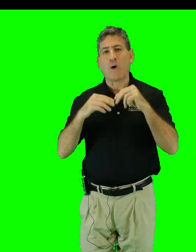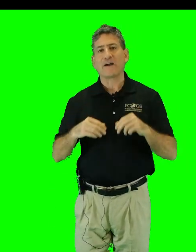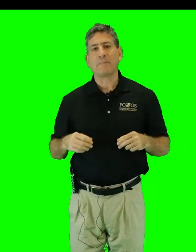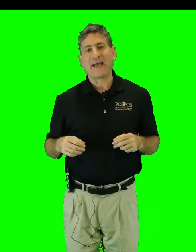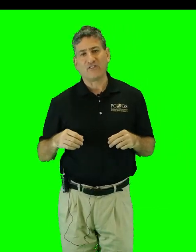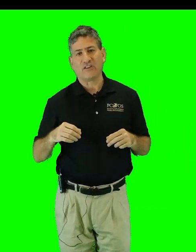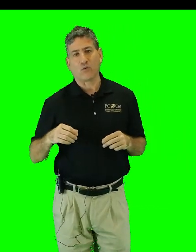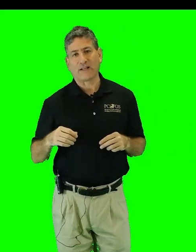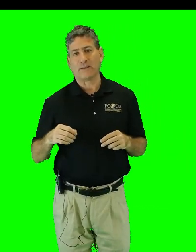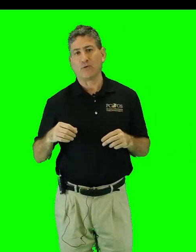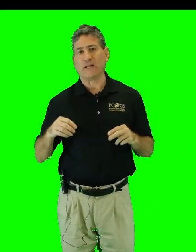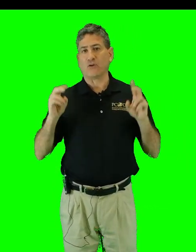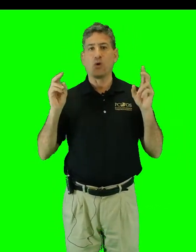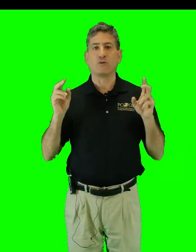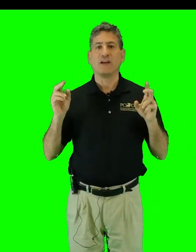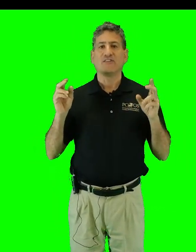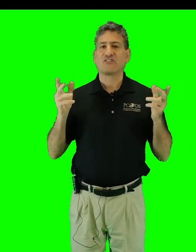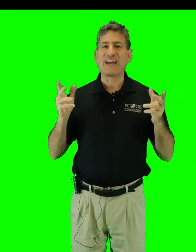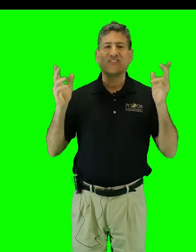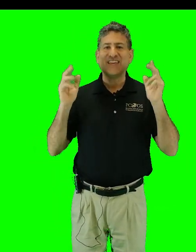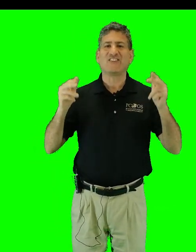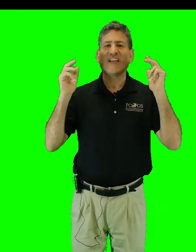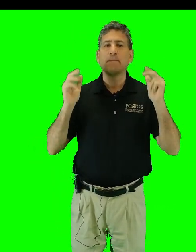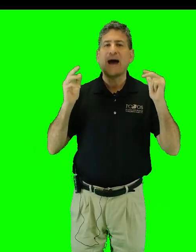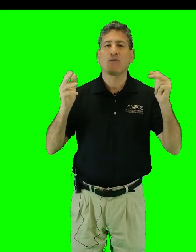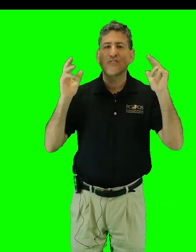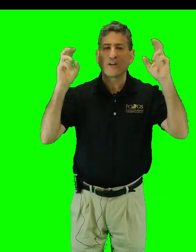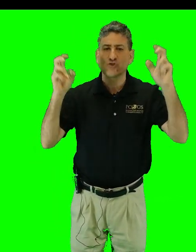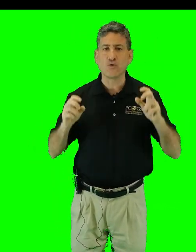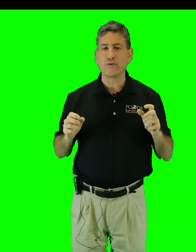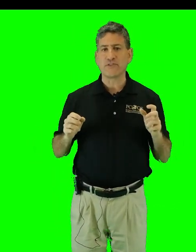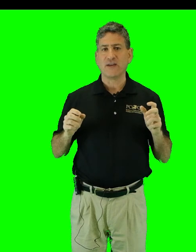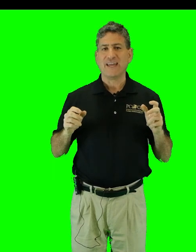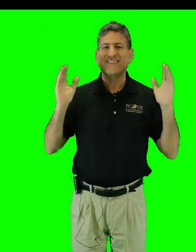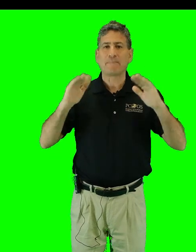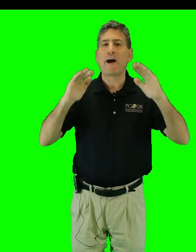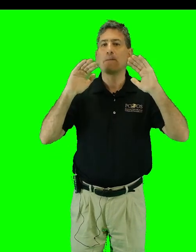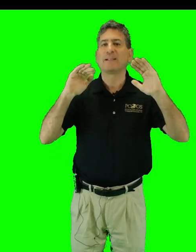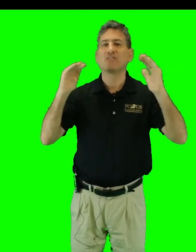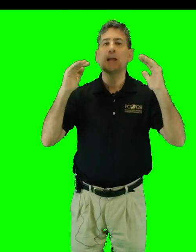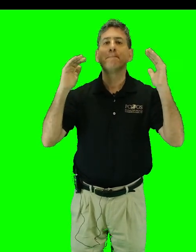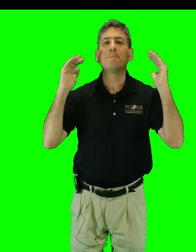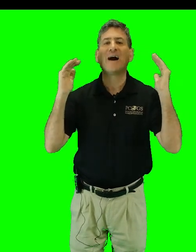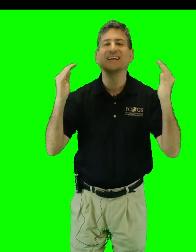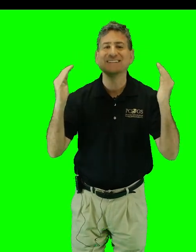Wired Magazine correctly put it, quote, science isn't about the truth, it's about building models.